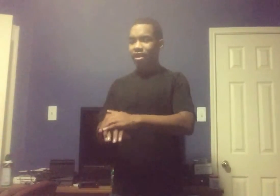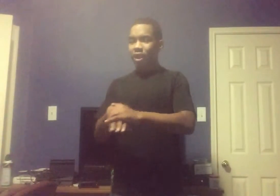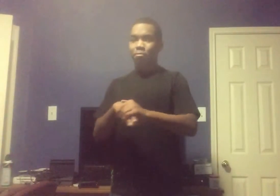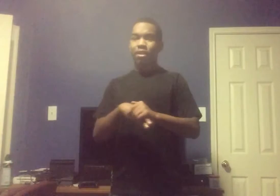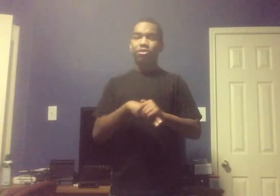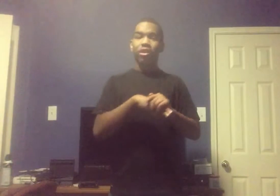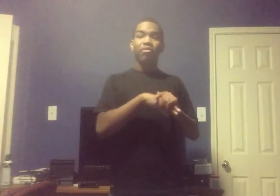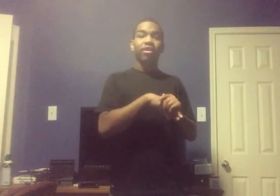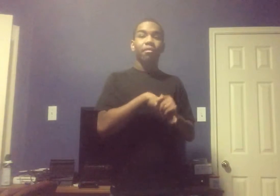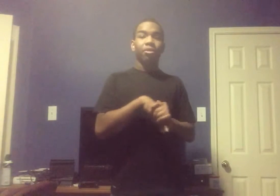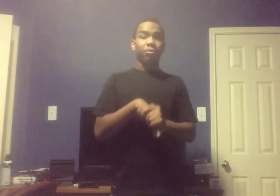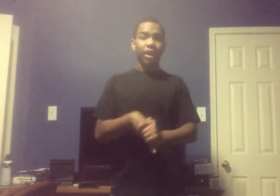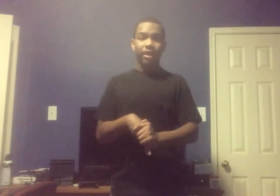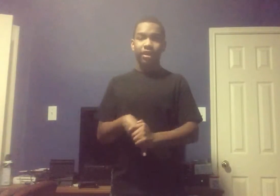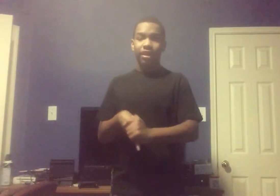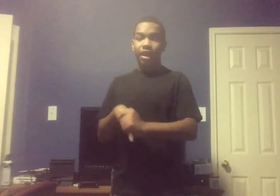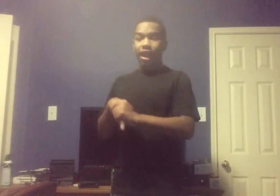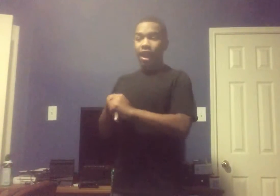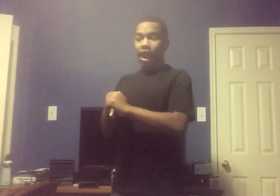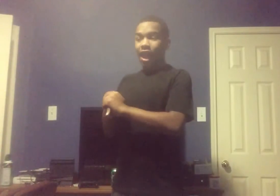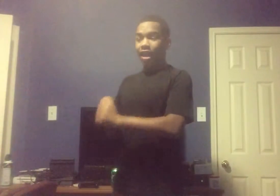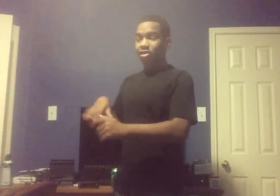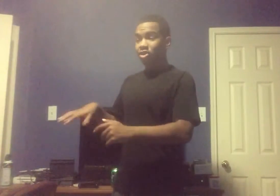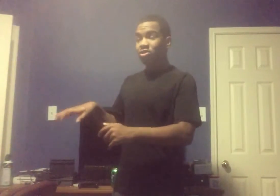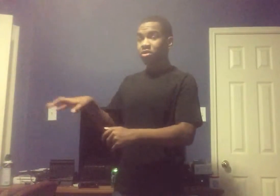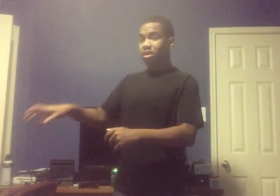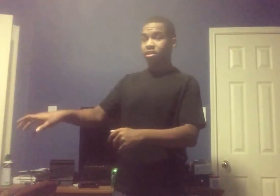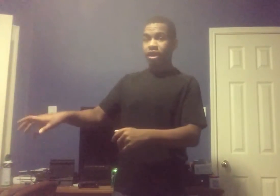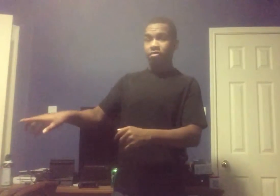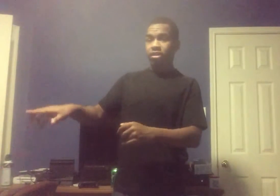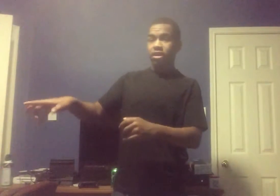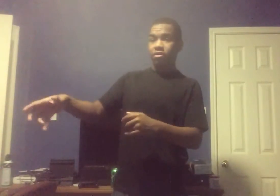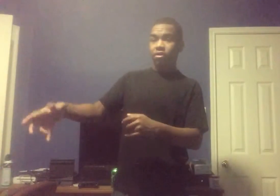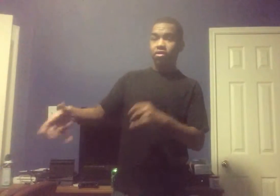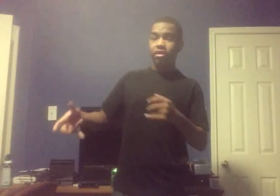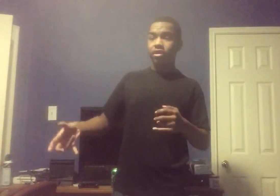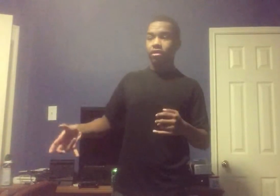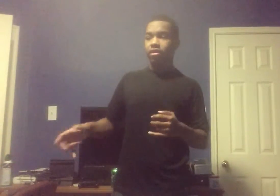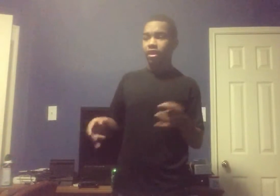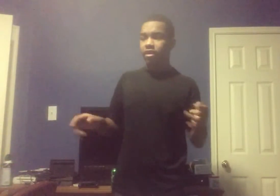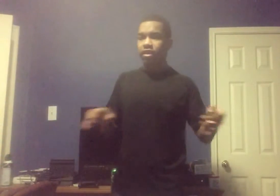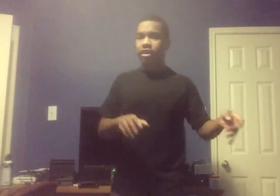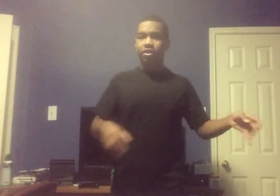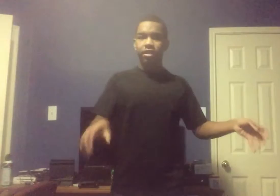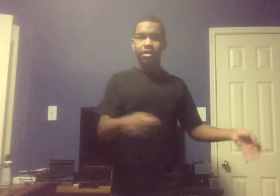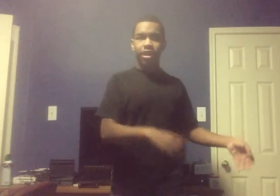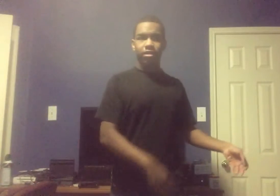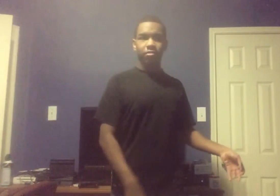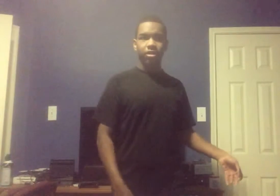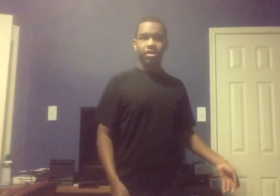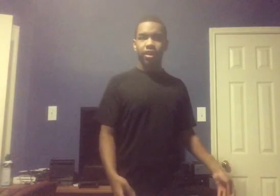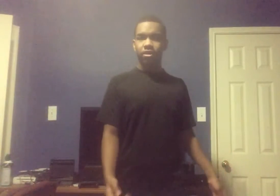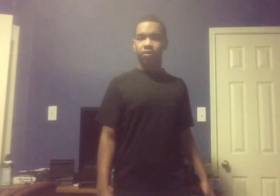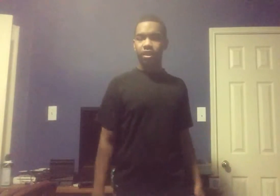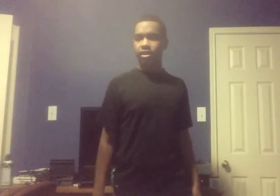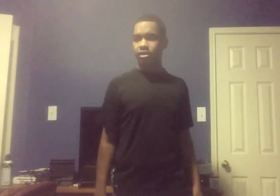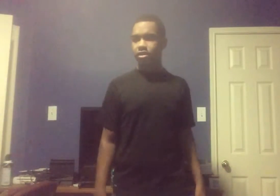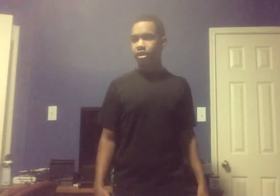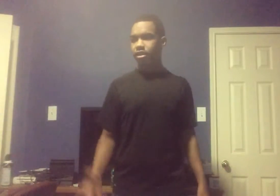Mike was trying to Break up the wedding And the children Was just there Because they were Volunteered He never Kidnapped them He just gave them Invitations And they